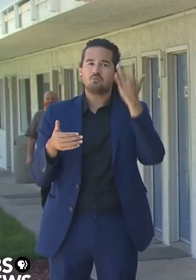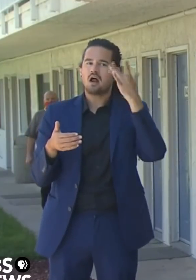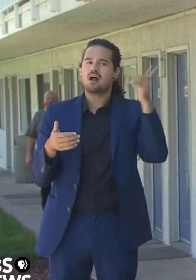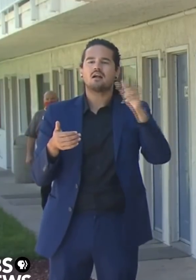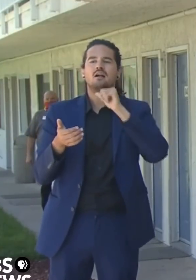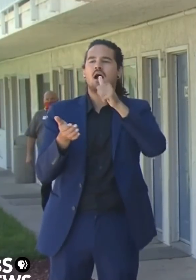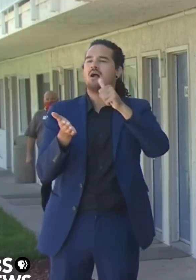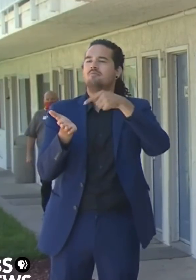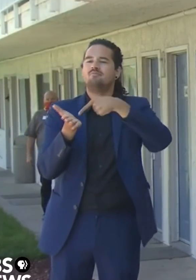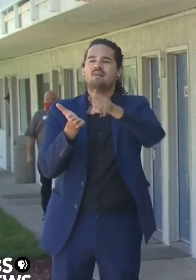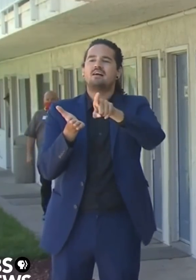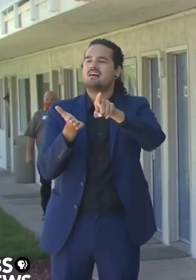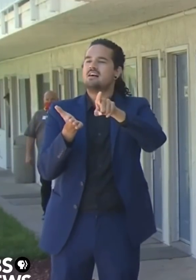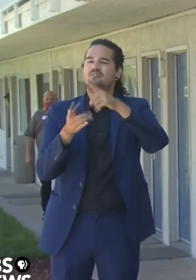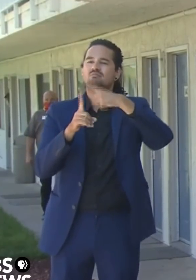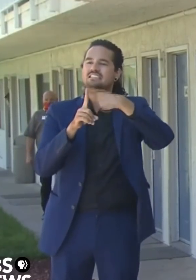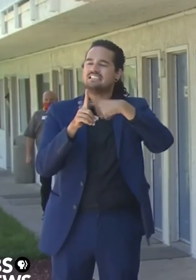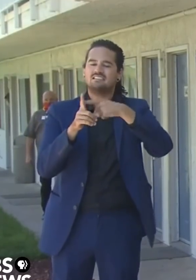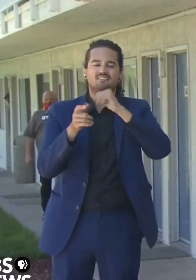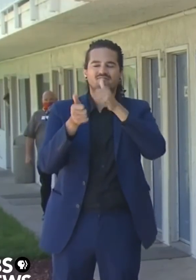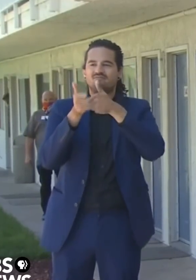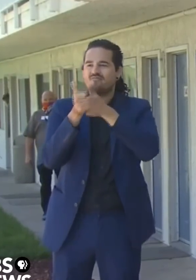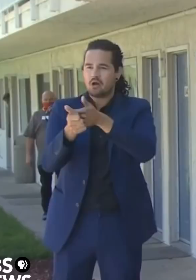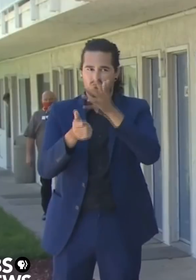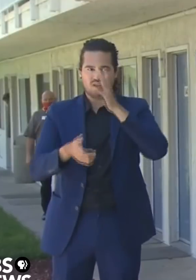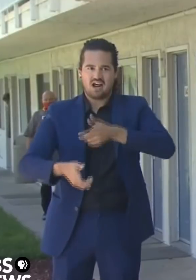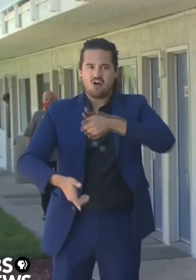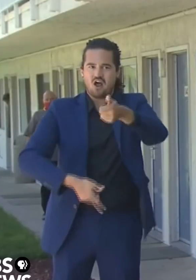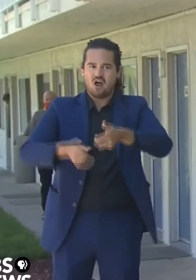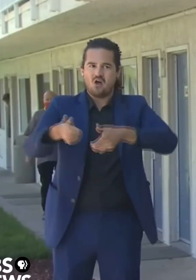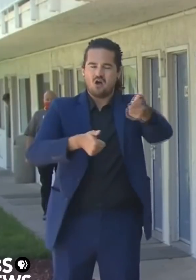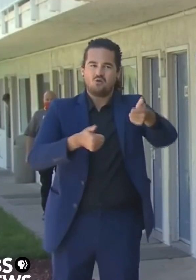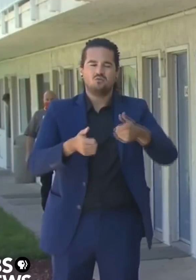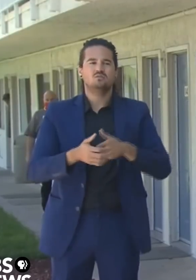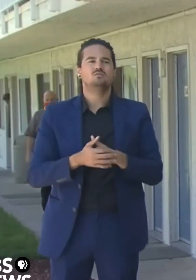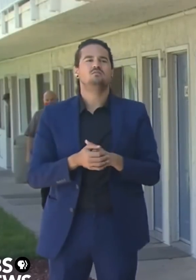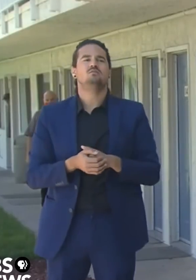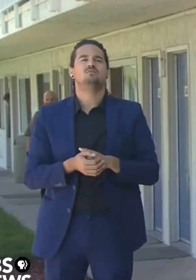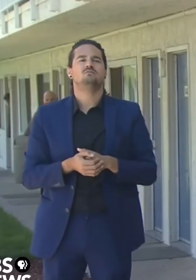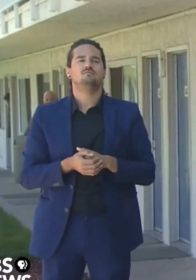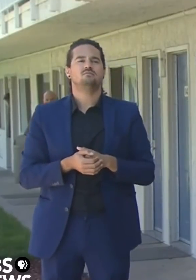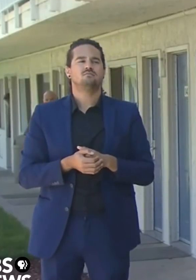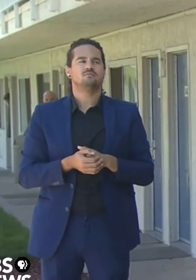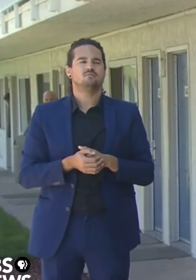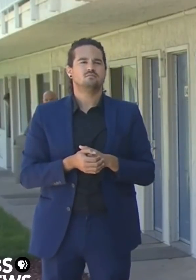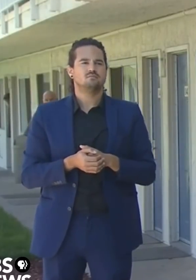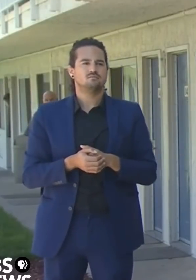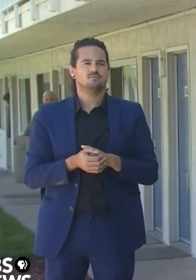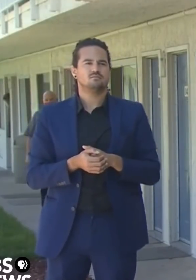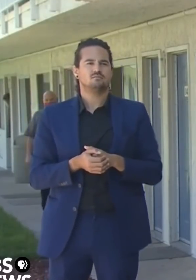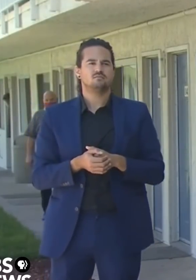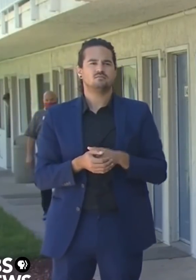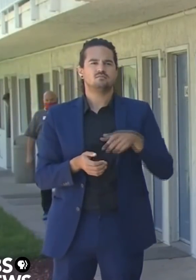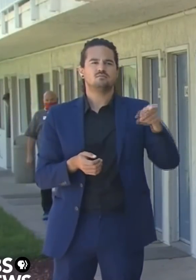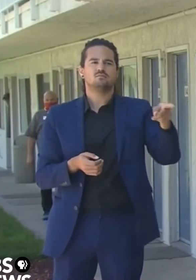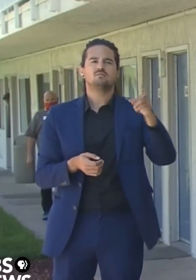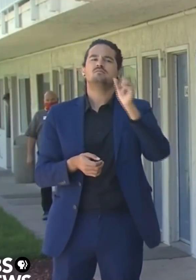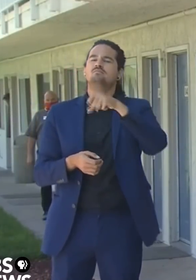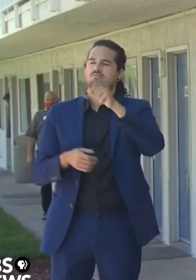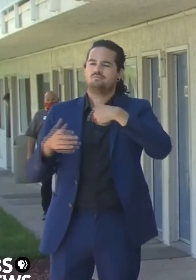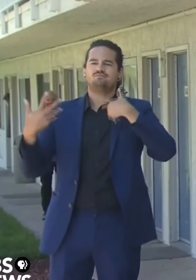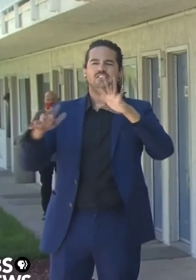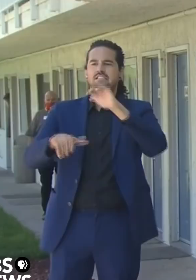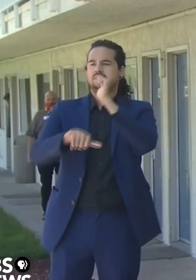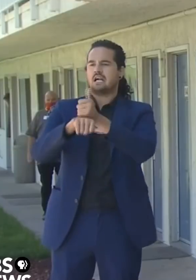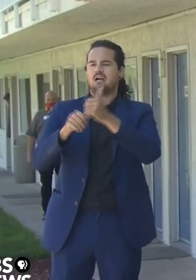you support prohibiting evictions for non-payment of rent during the pandemic? Yeah, look, I extended an executive order in this space. That